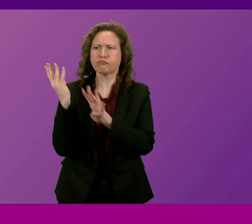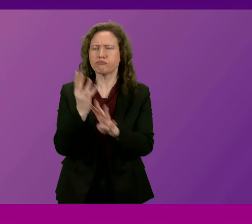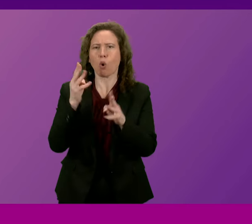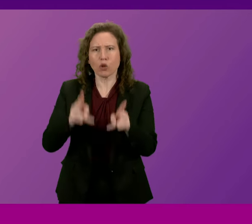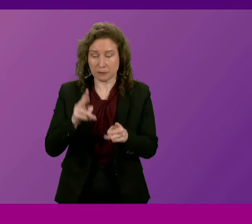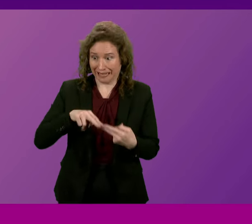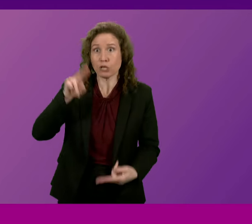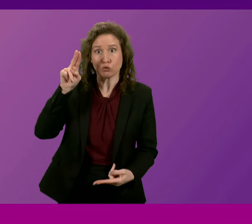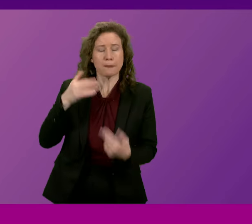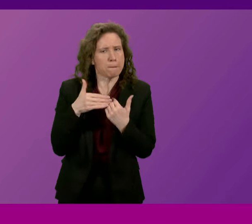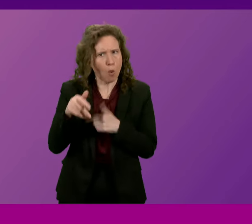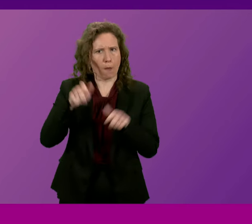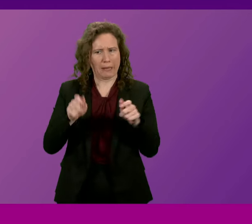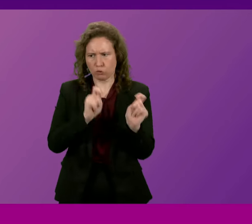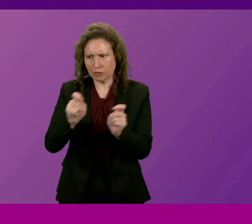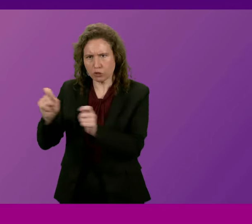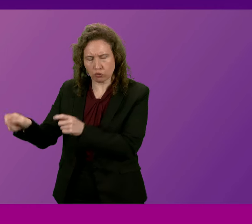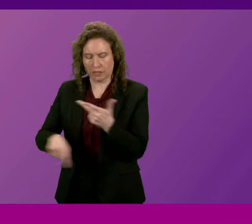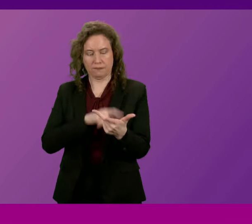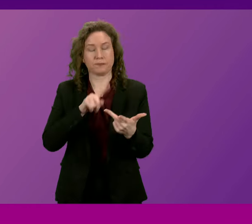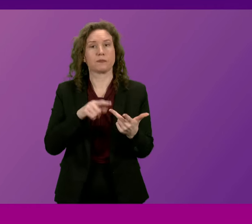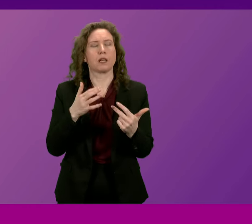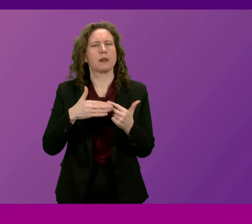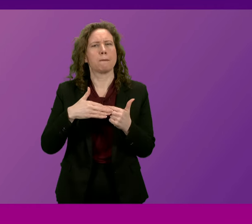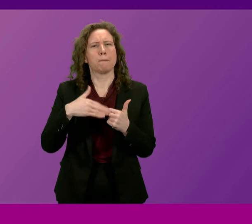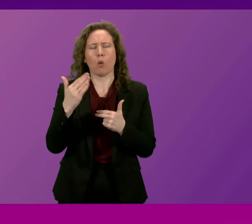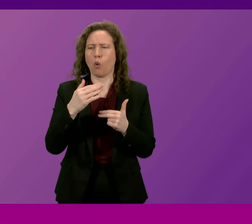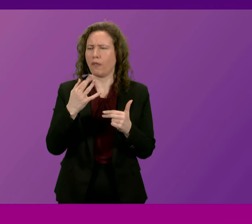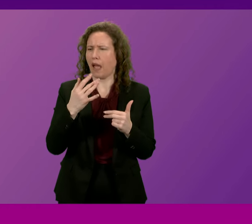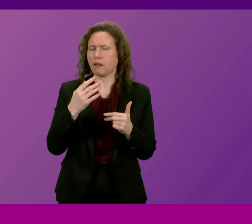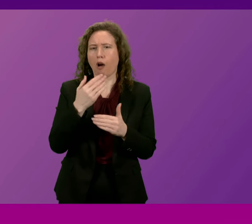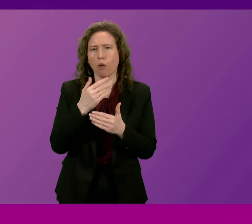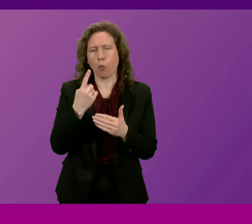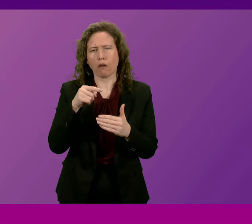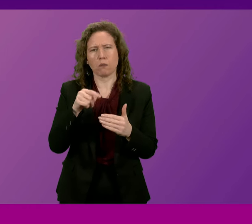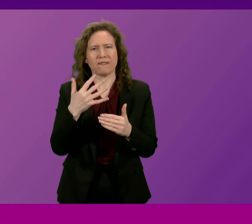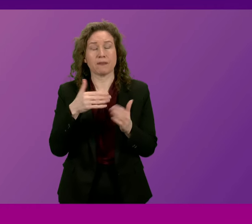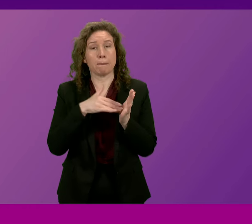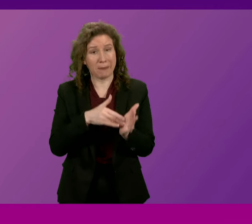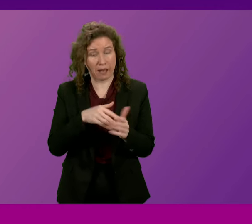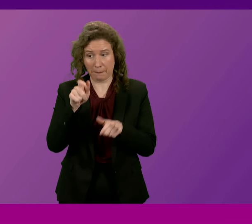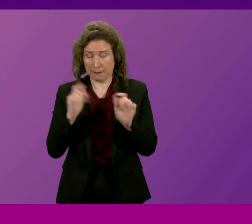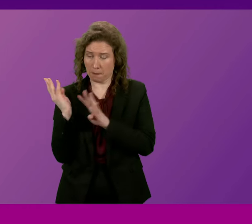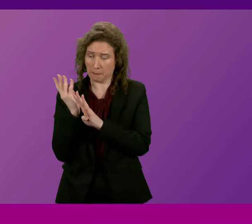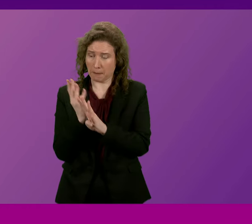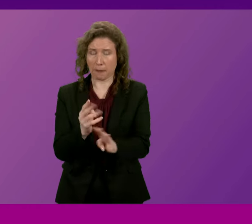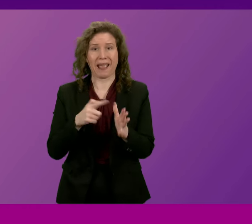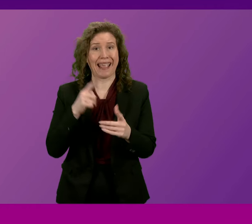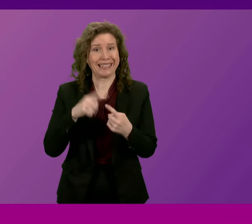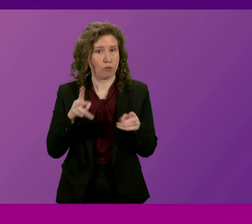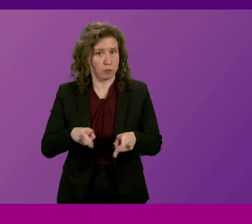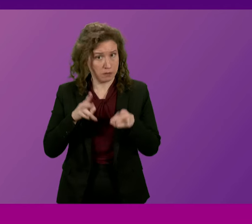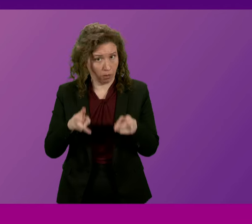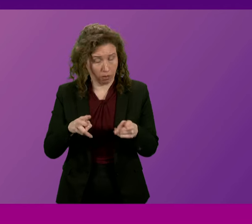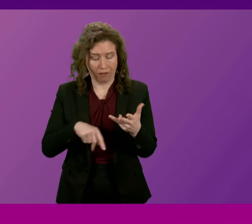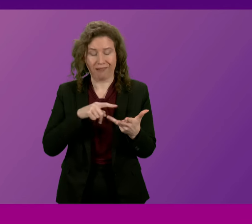previous 12 months. There have been increased, there have been more than 1.5 million attendances at A&E, and there's been an